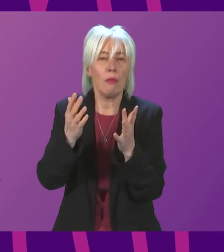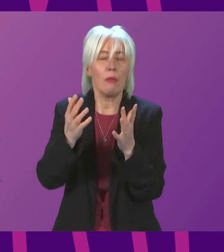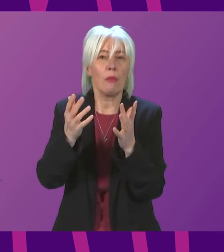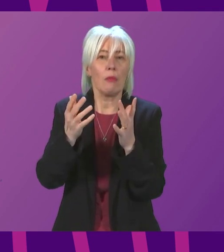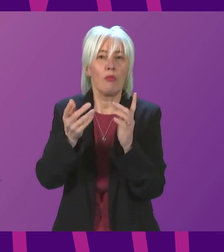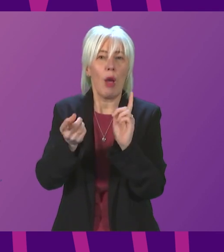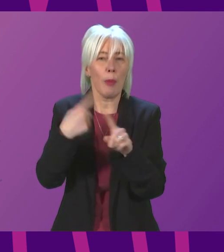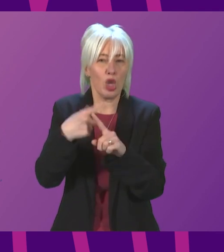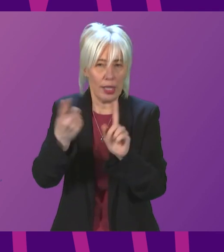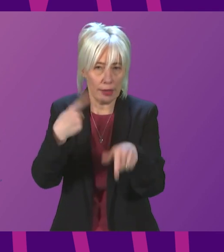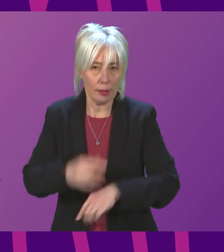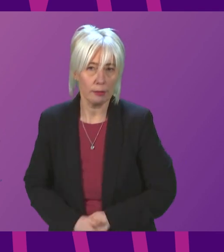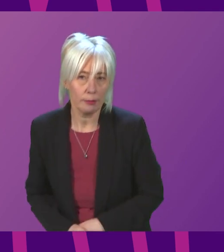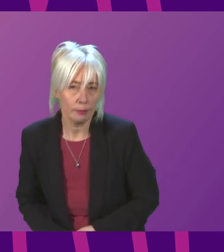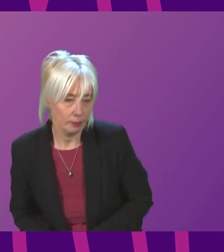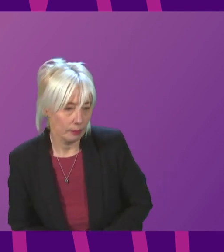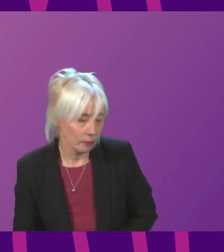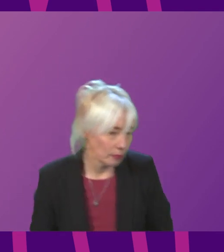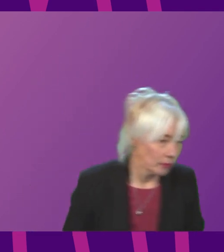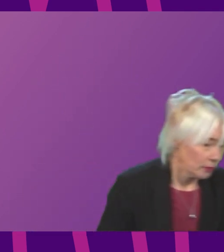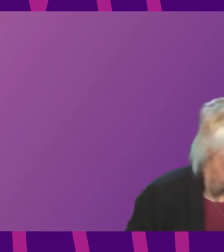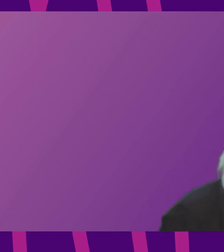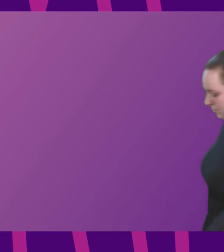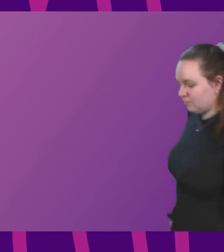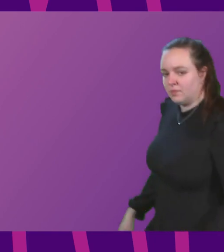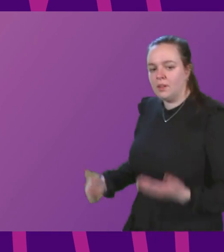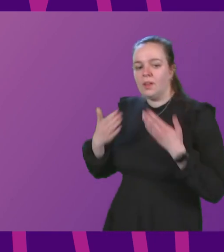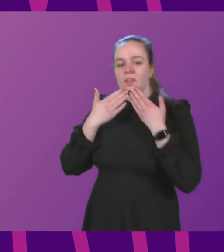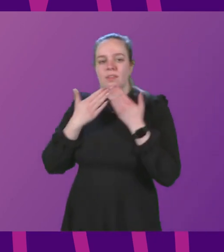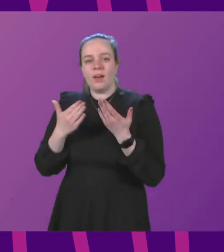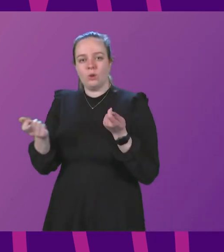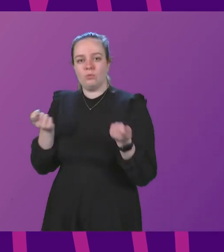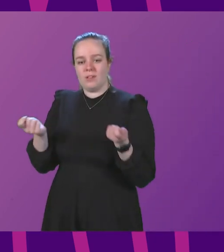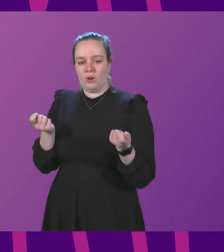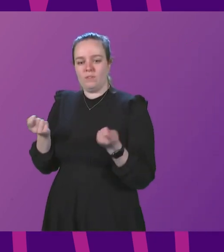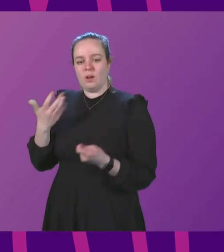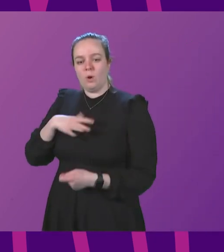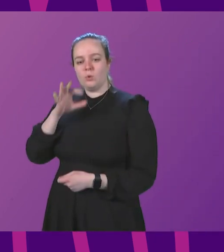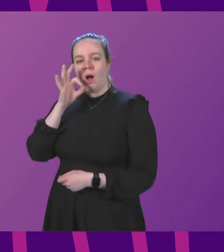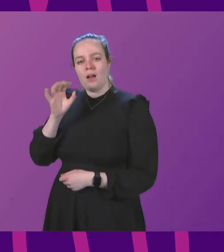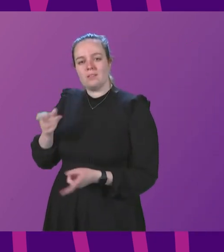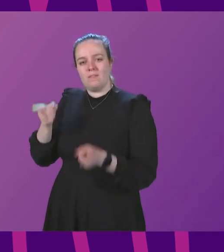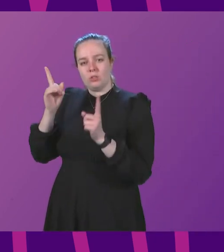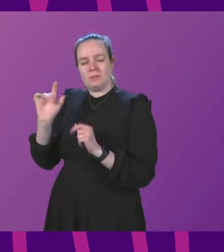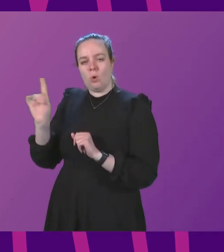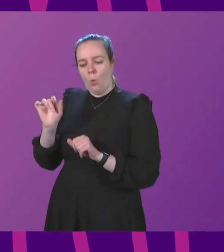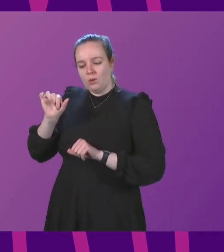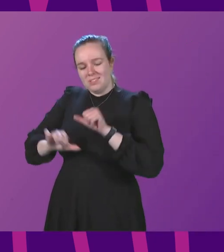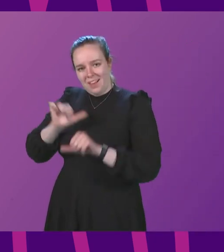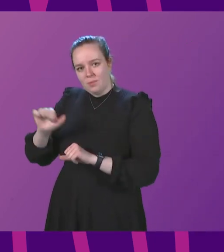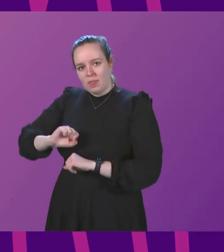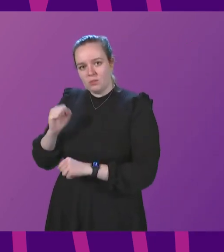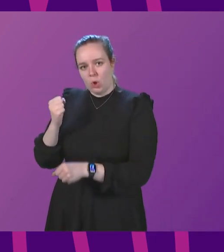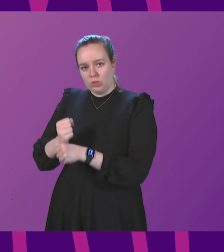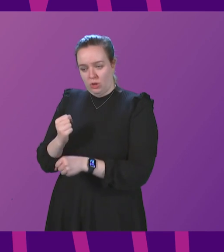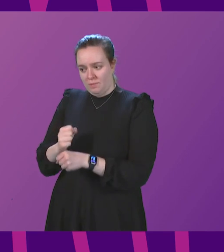Duncan Glancy thank you presiding officer can I ask the first minister what steps the Scottish government are taking